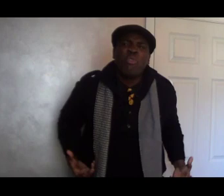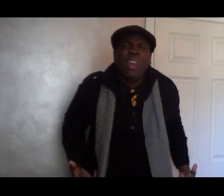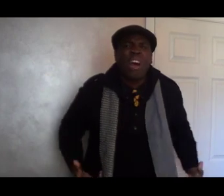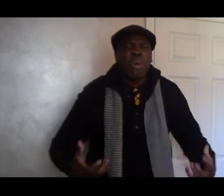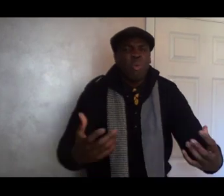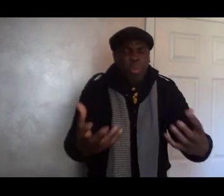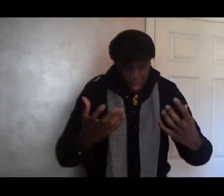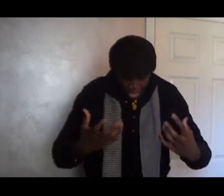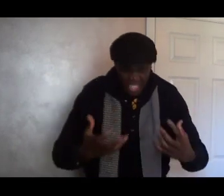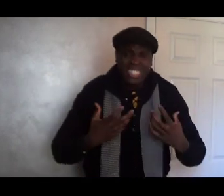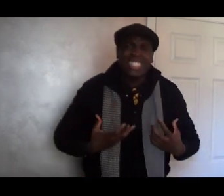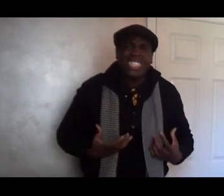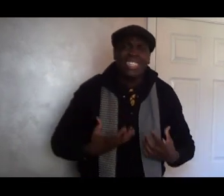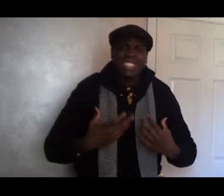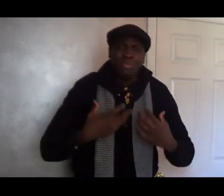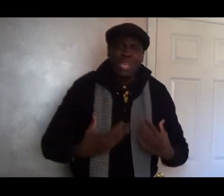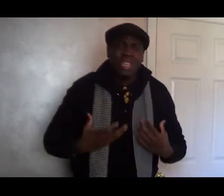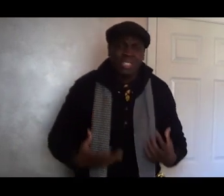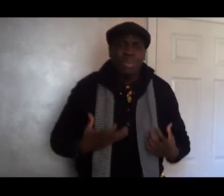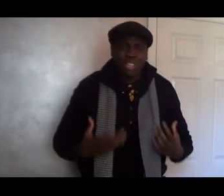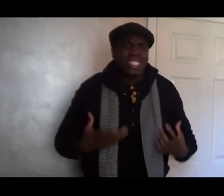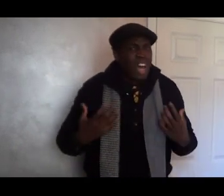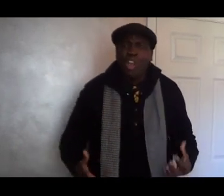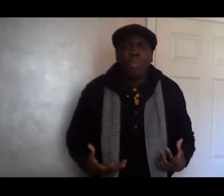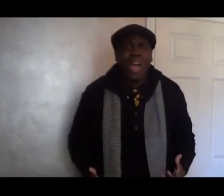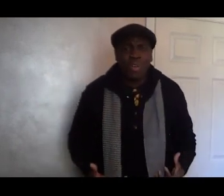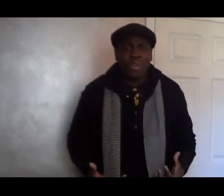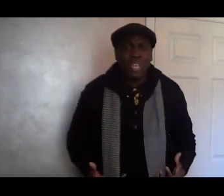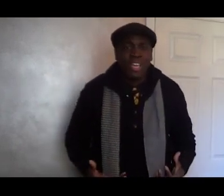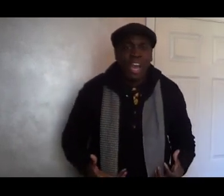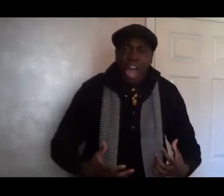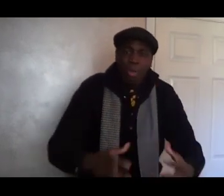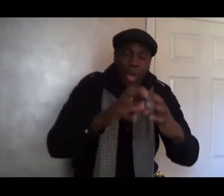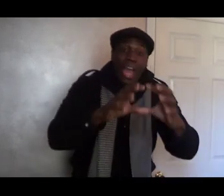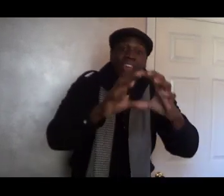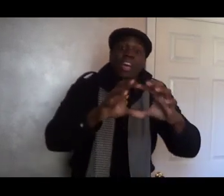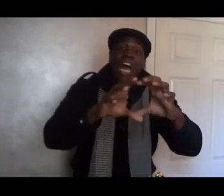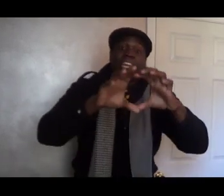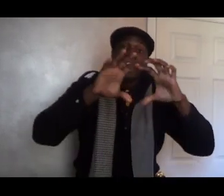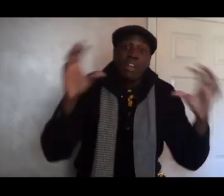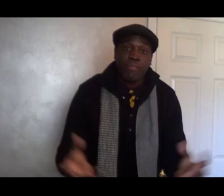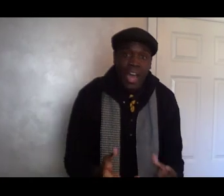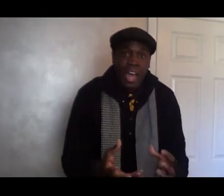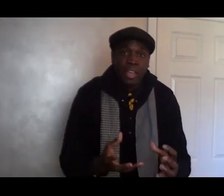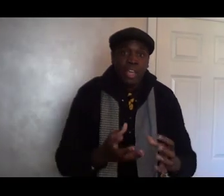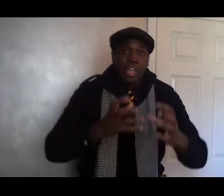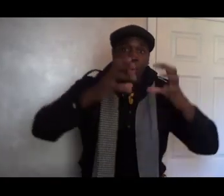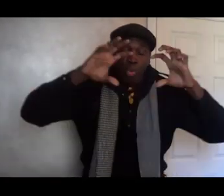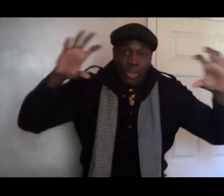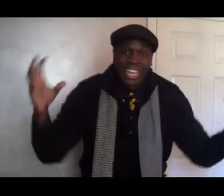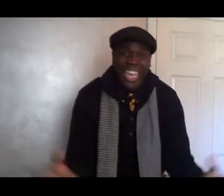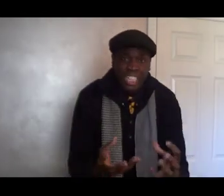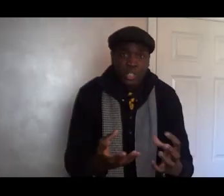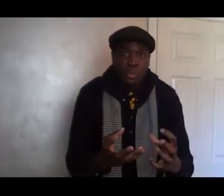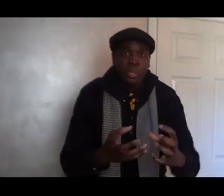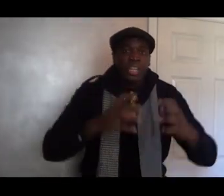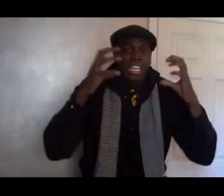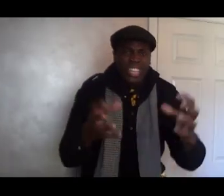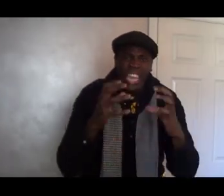what the existence of me is all about. I have to identify or relate to the thing